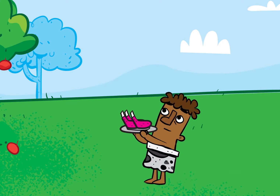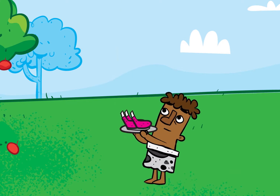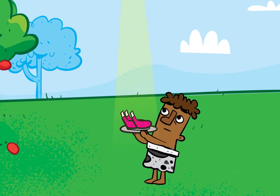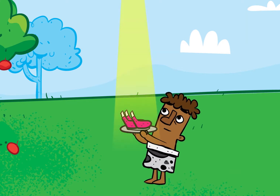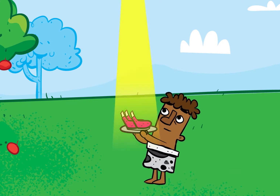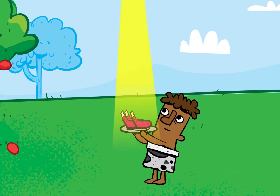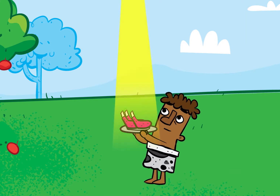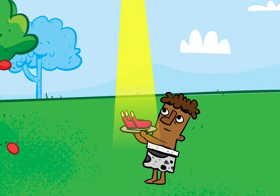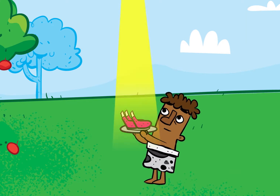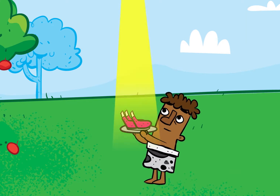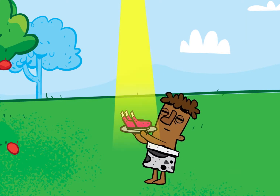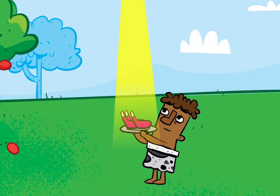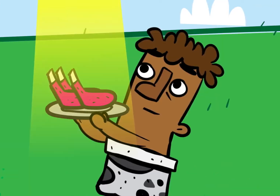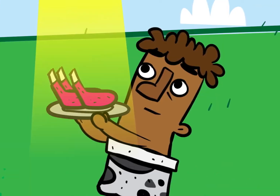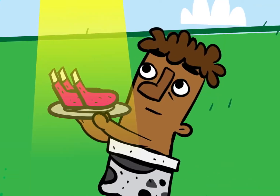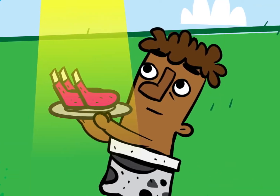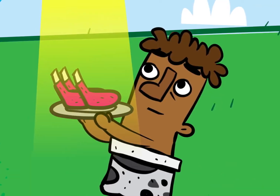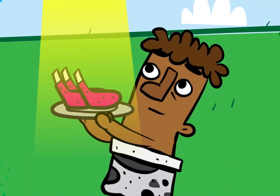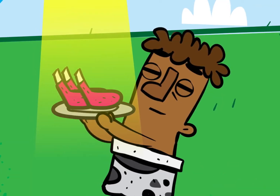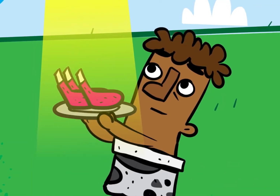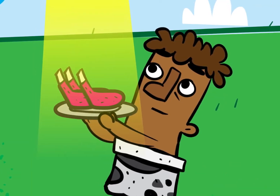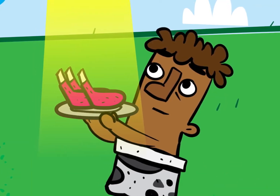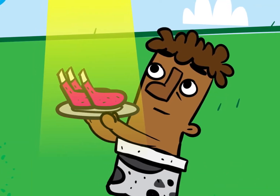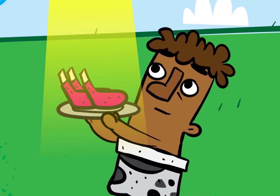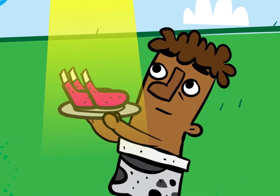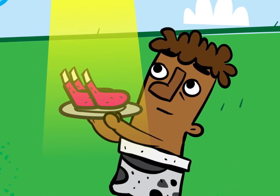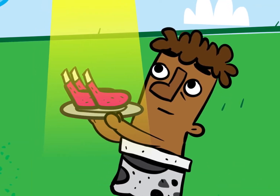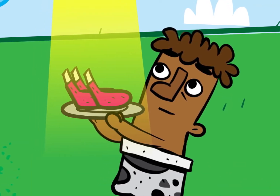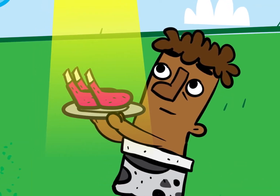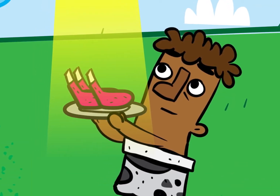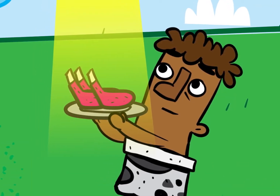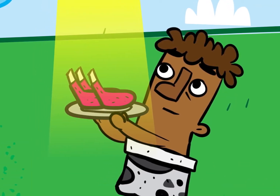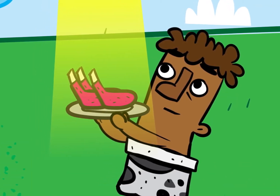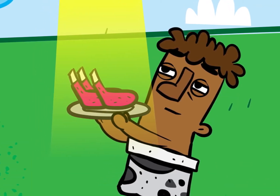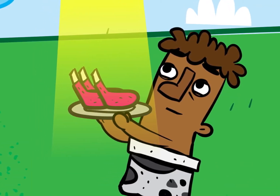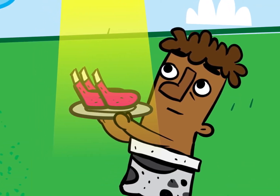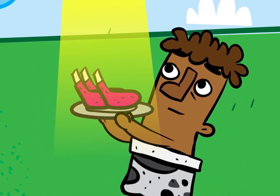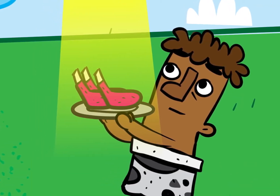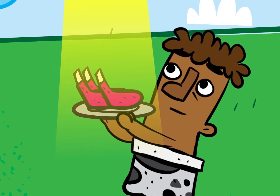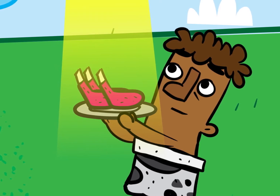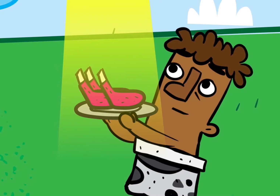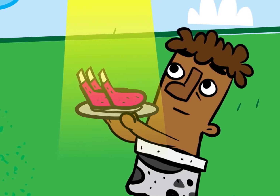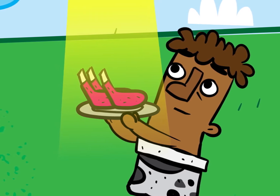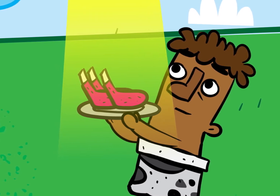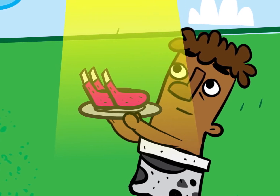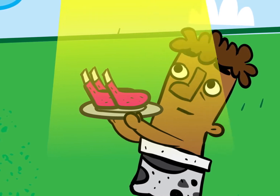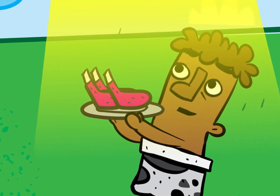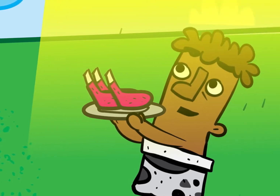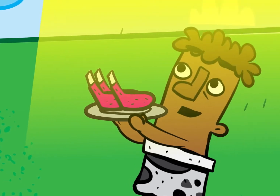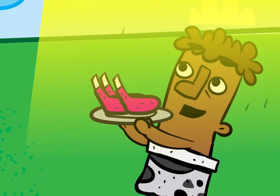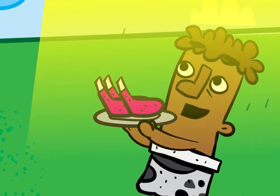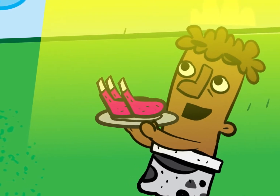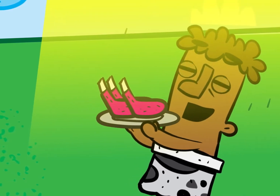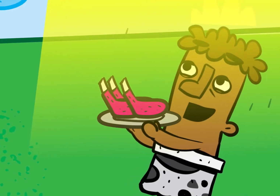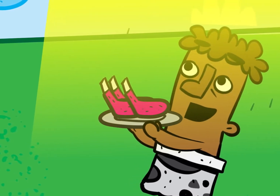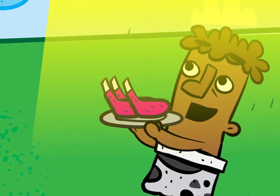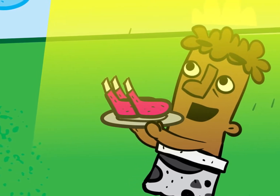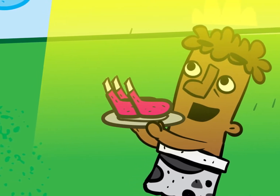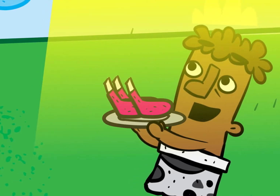abel gave god the best part of his firstborn sheep from his flock god was very pleased with abel and his